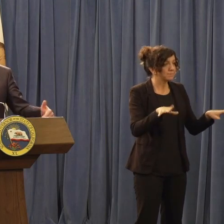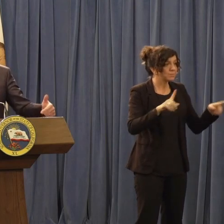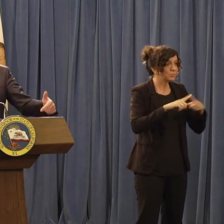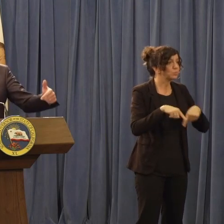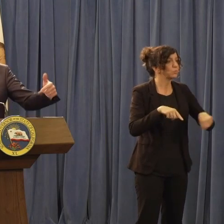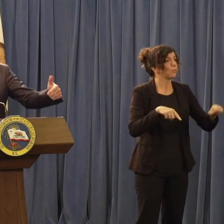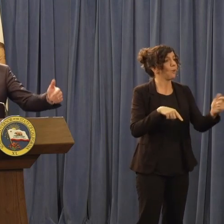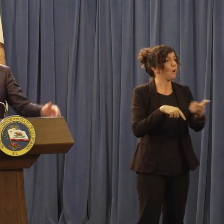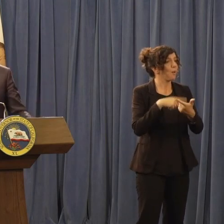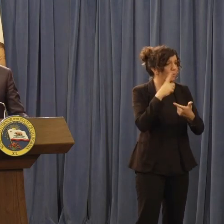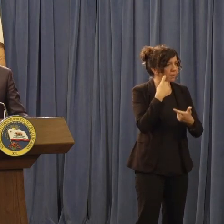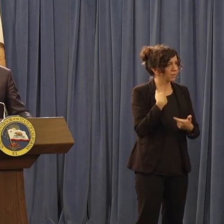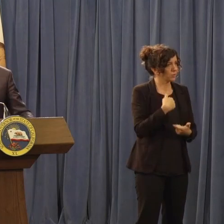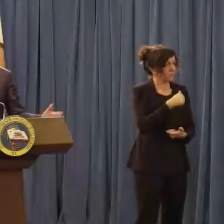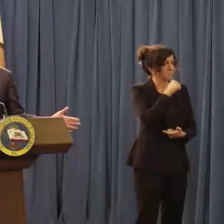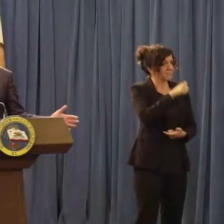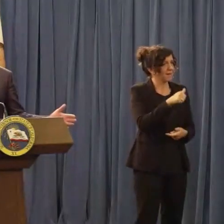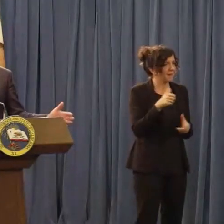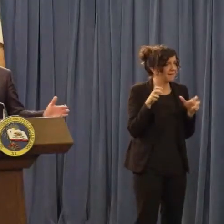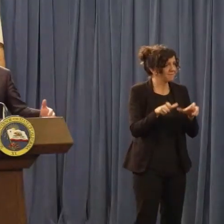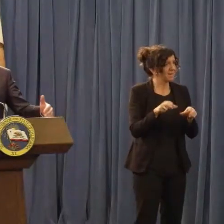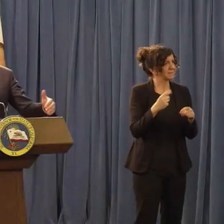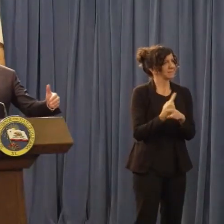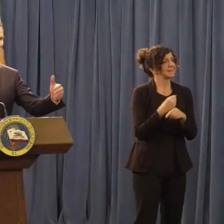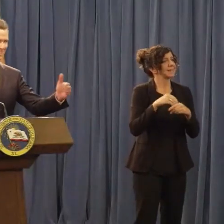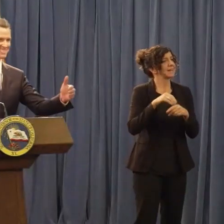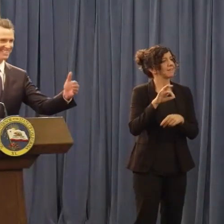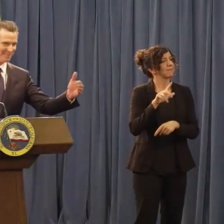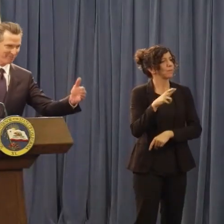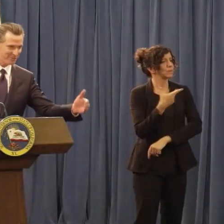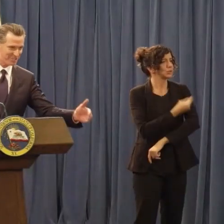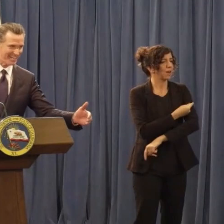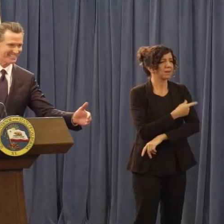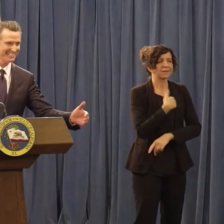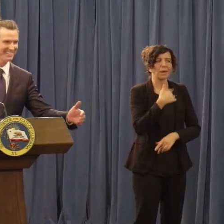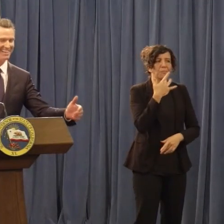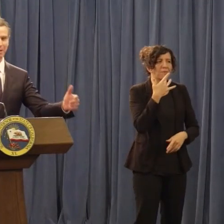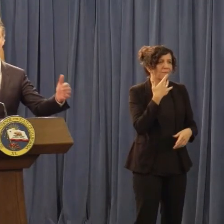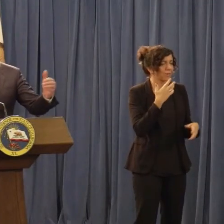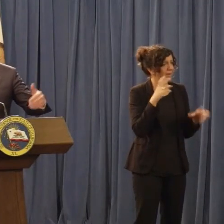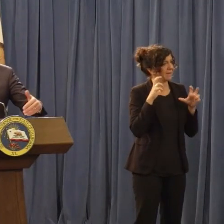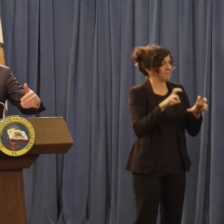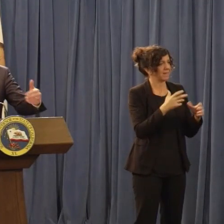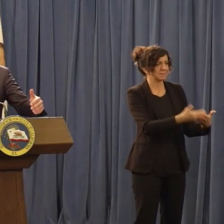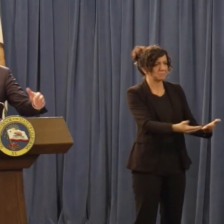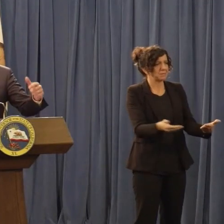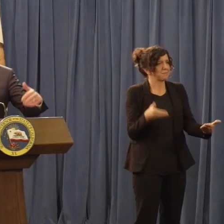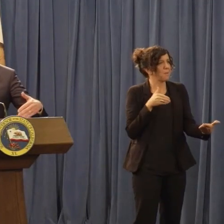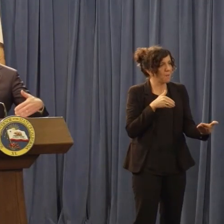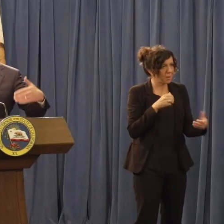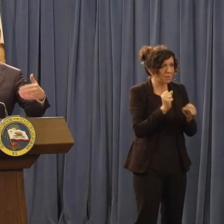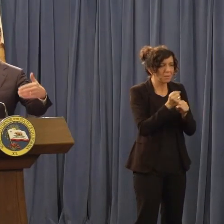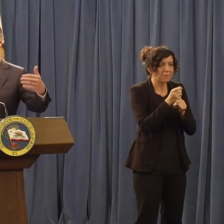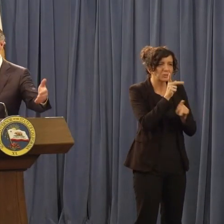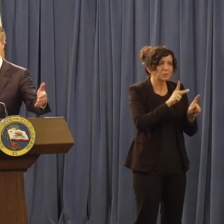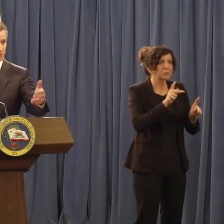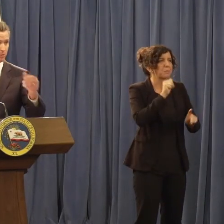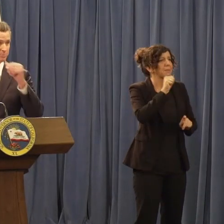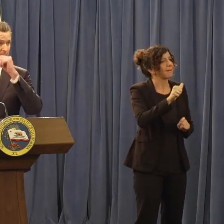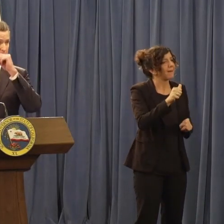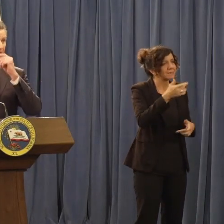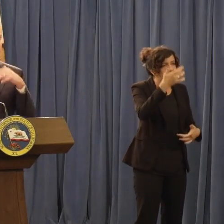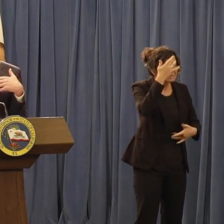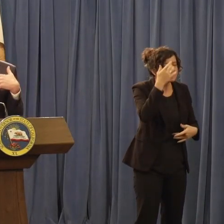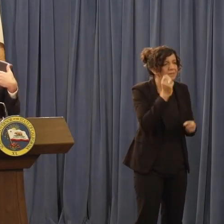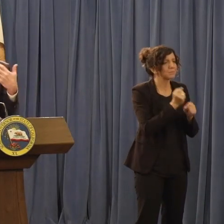the flu because we didn't invest in a flu shot. I would prefer to invest in the flu shot. I would prefer to invest in keeping people out of emergency